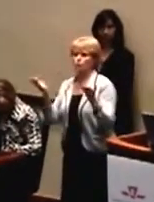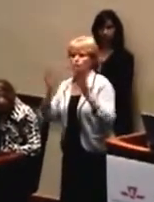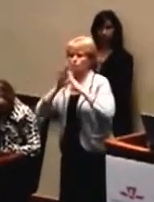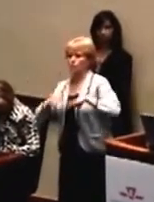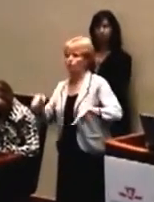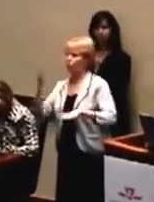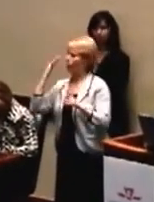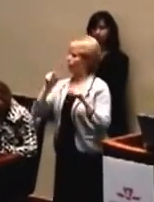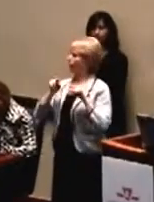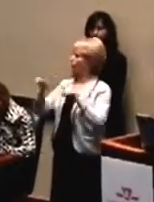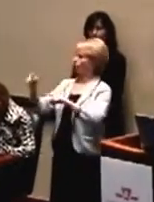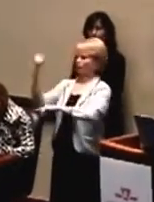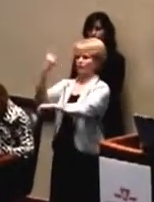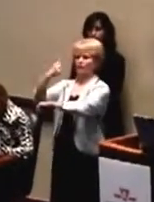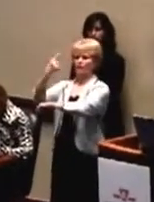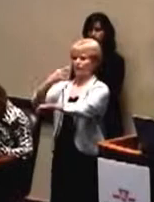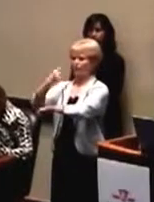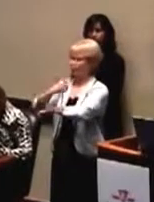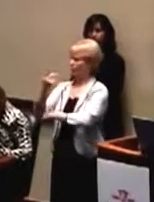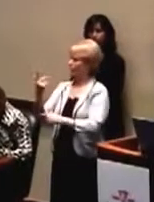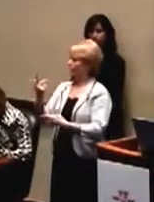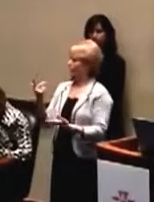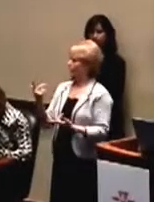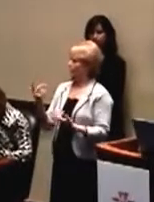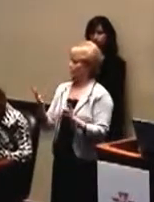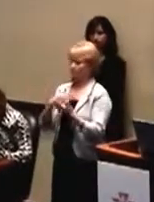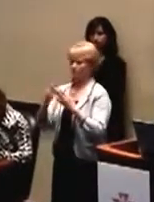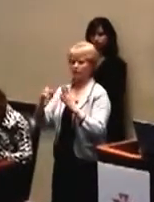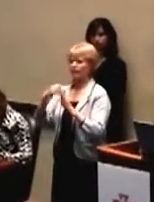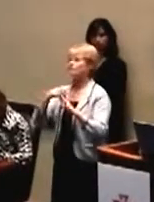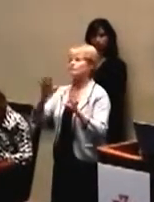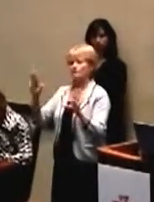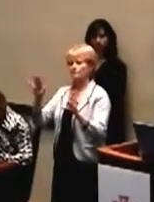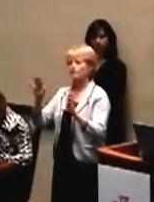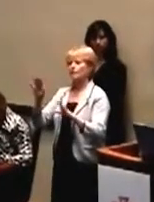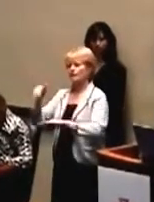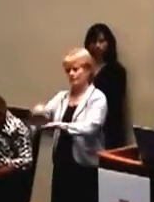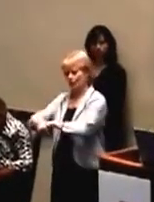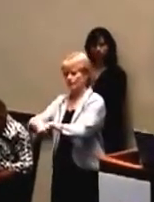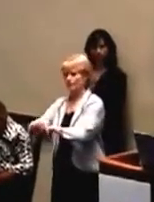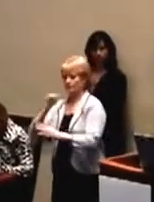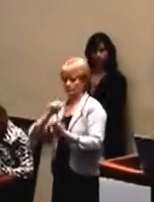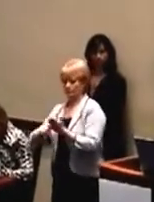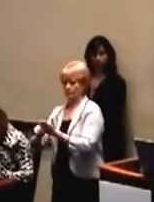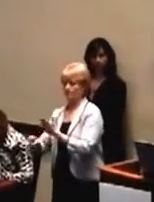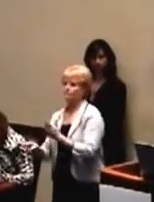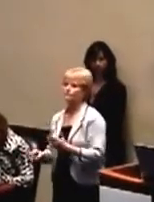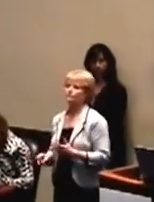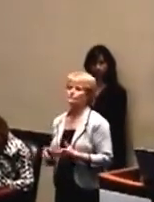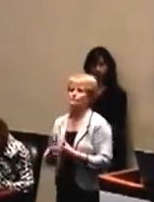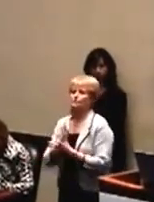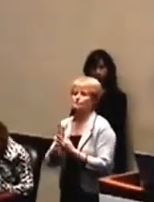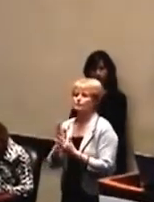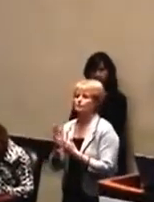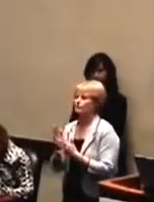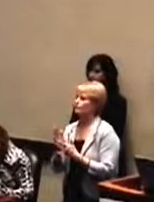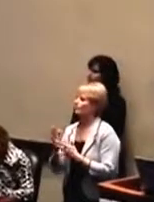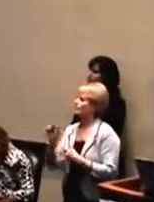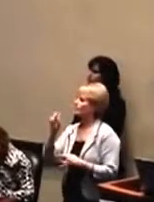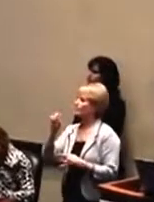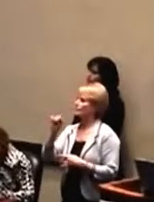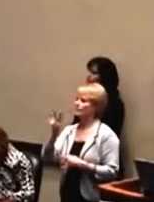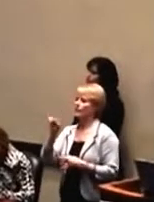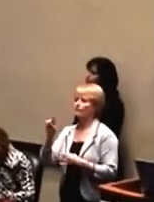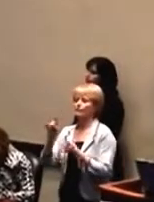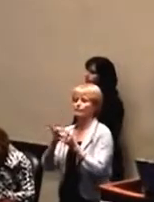not running? Why do we have to do it on days, even in the off-peak? So we're having a look at that. So that was escalators and elevators. A comment from David